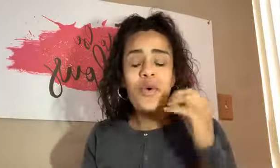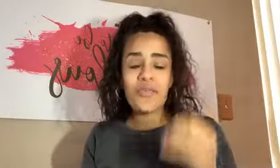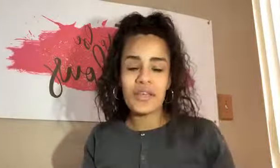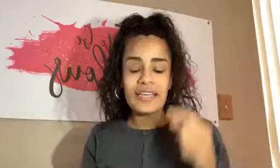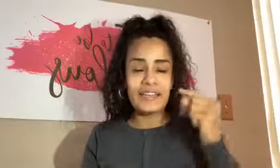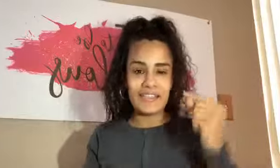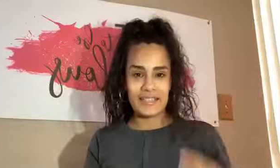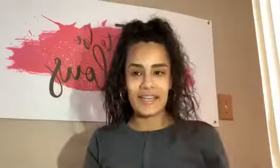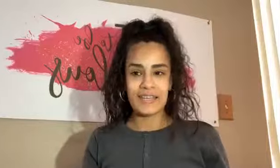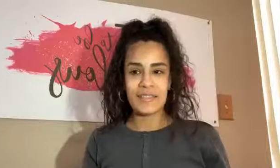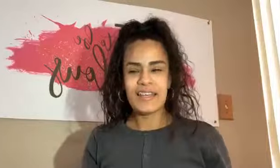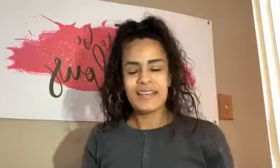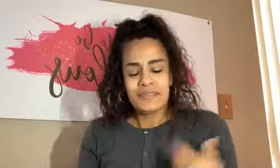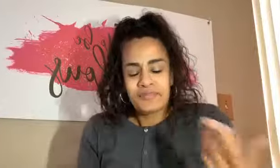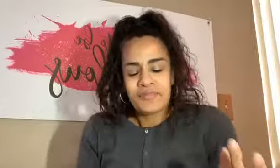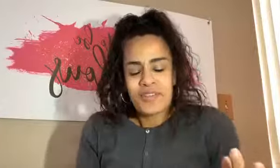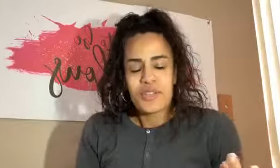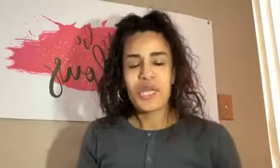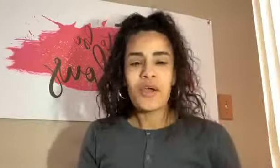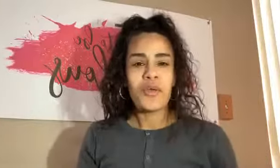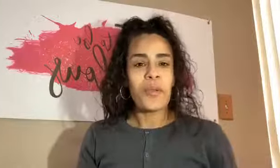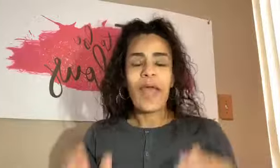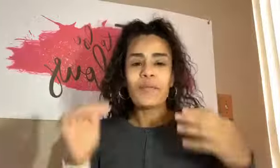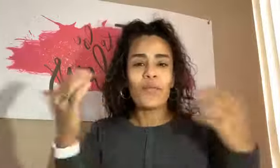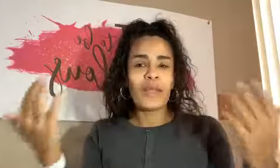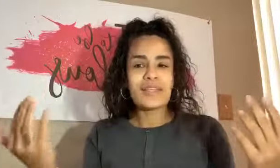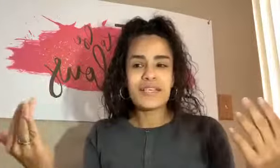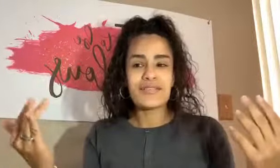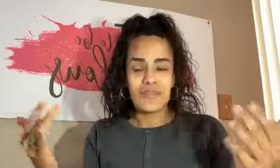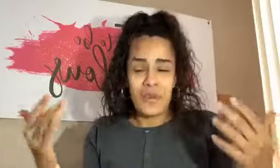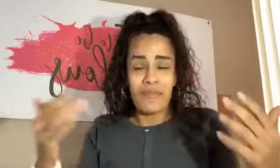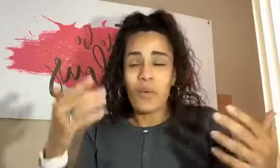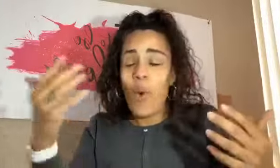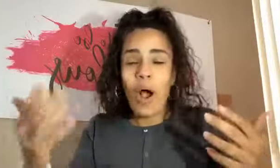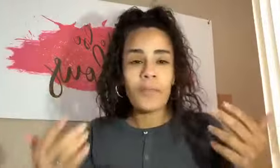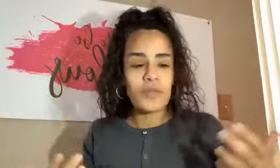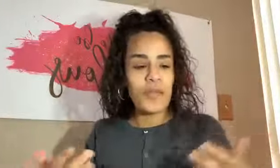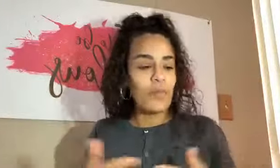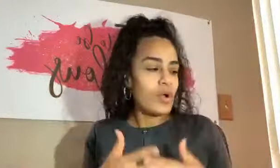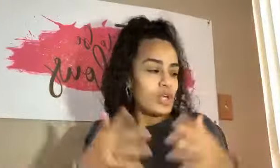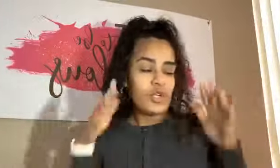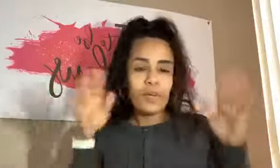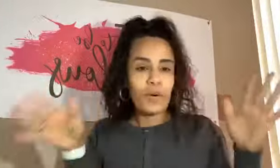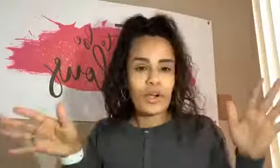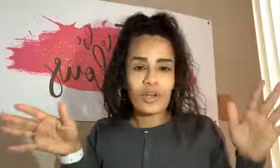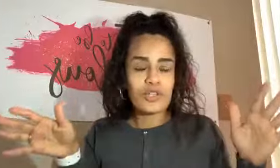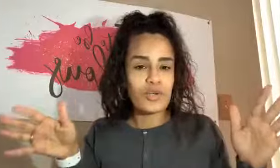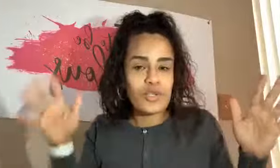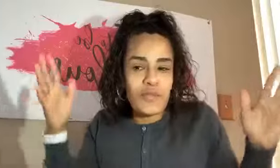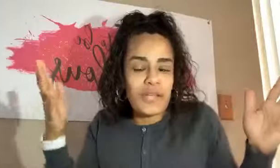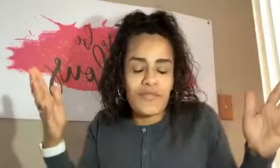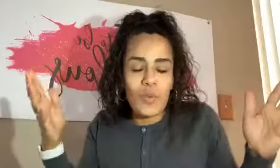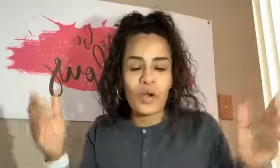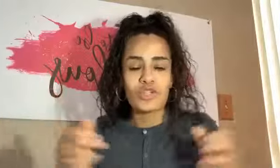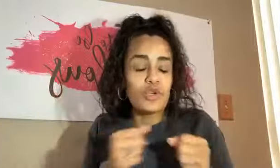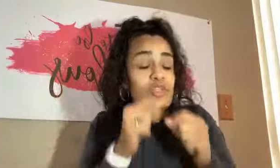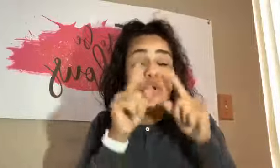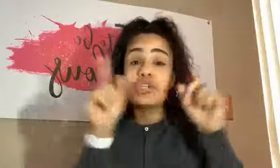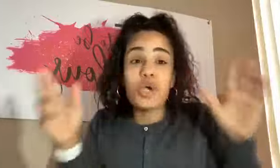you are thinking these things, share them. And when I say you don't have to walk up to people, you can put it on social media if you wanted to. can talk to